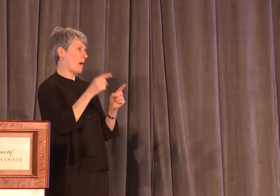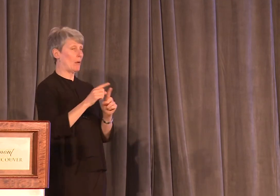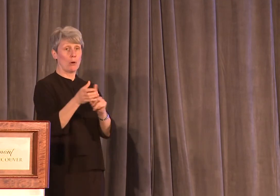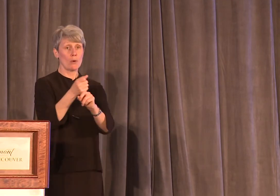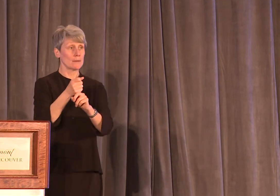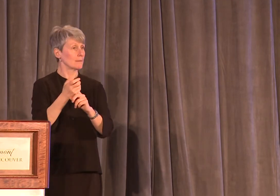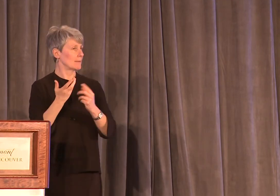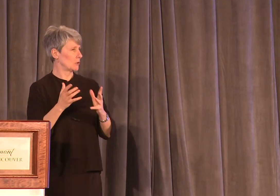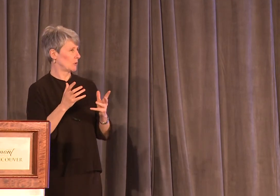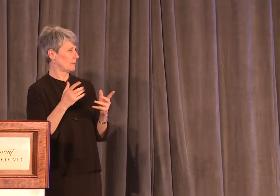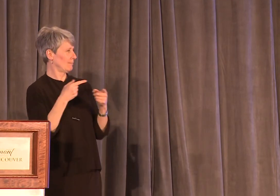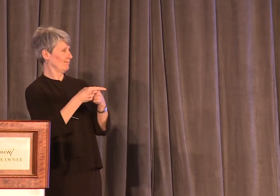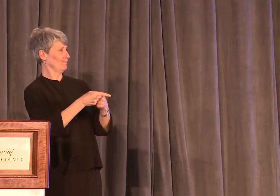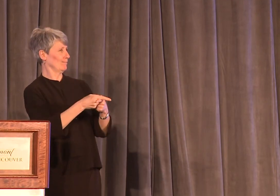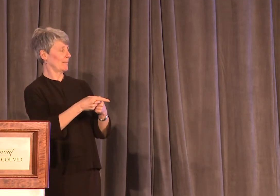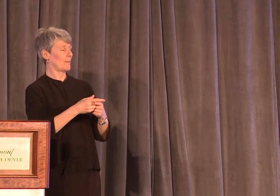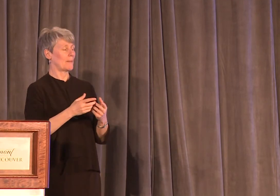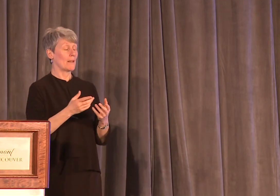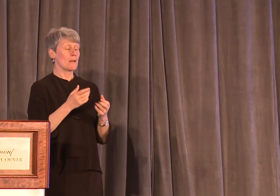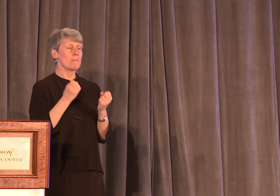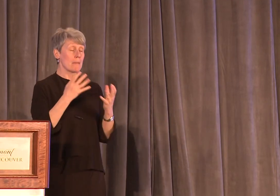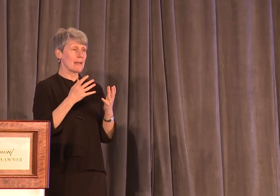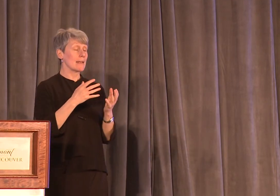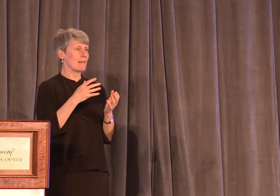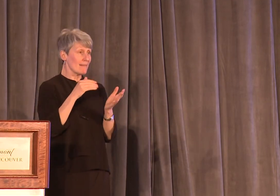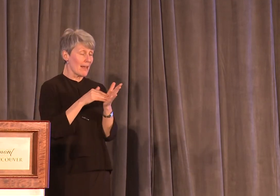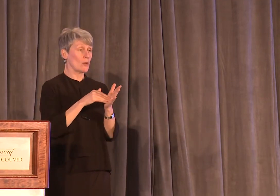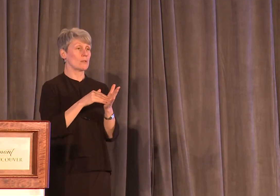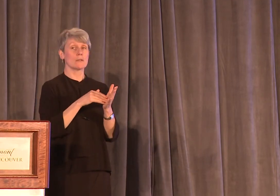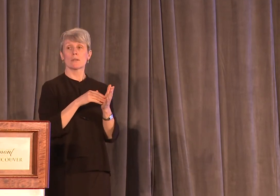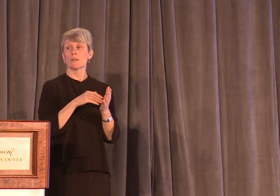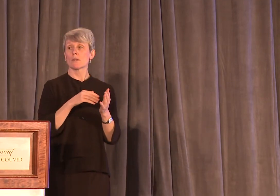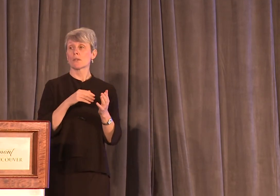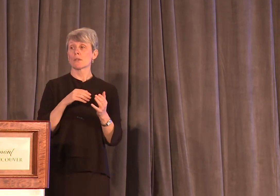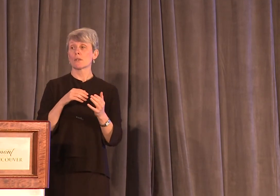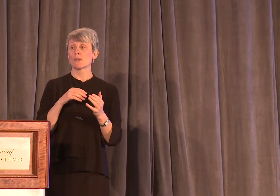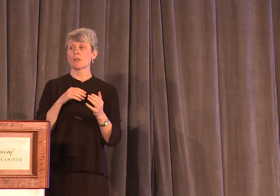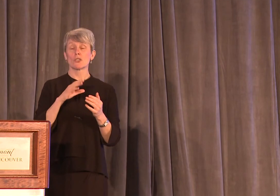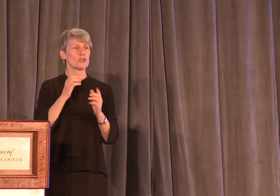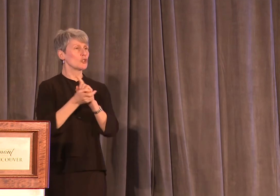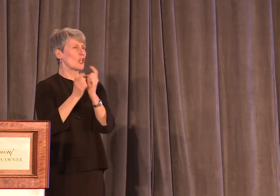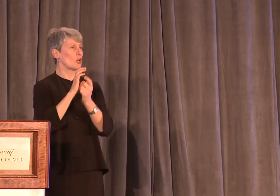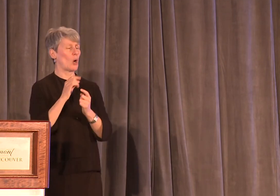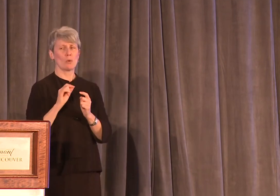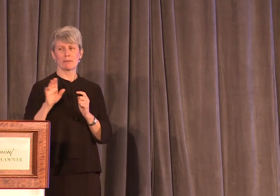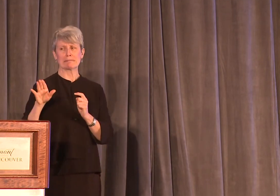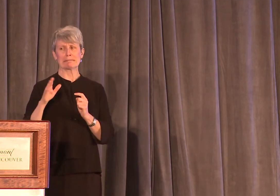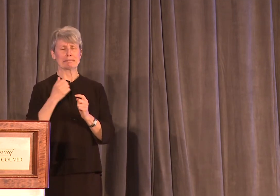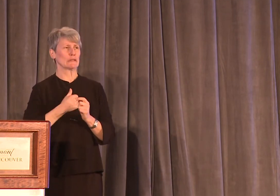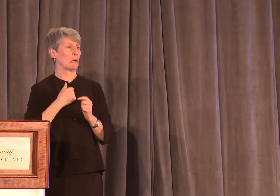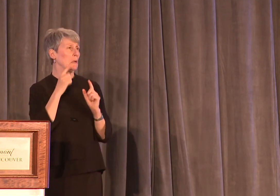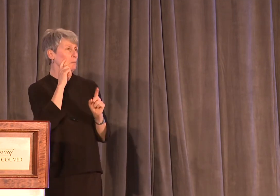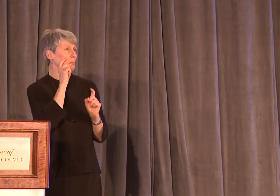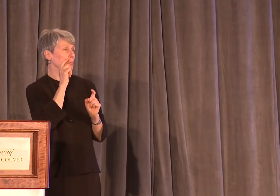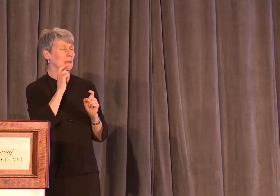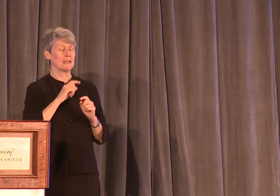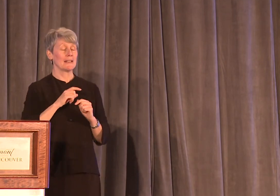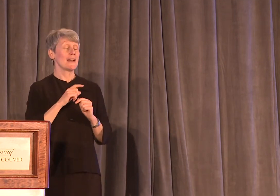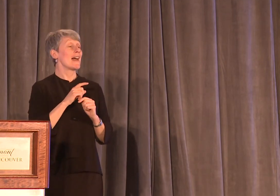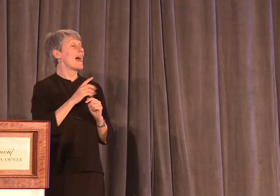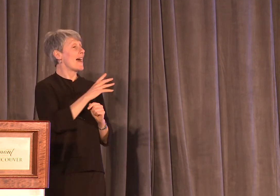of cases are being reopened, or are being recoded. Ren, I'm almost done. I'm sorry. Moreover,